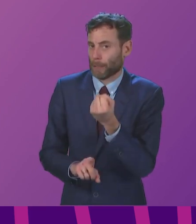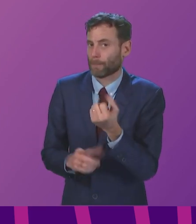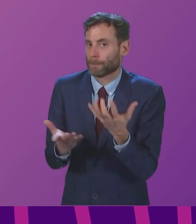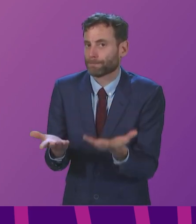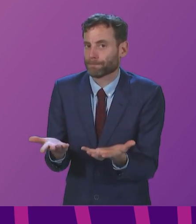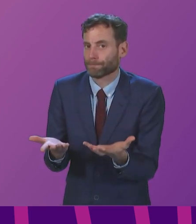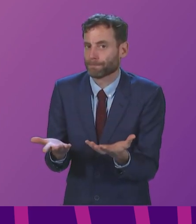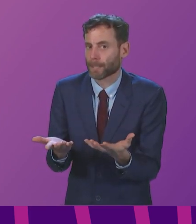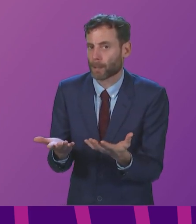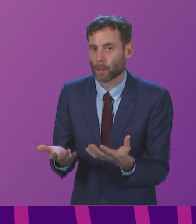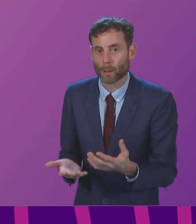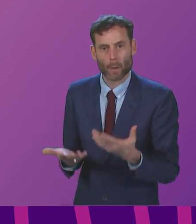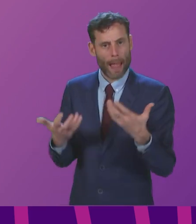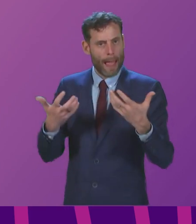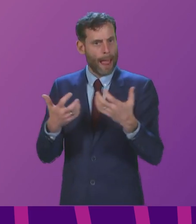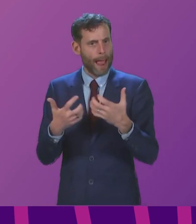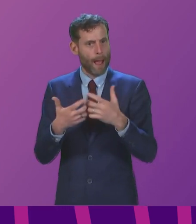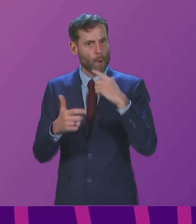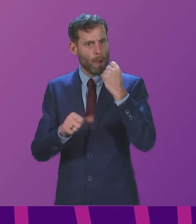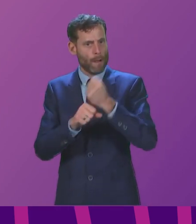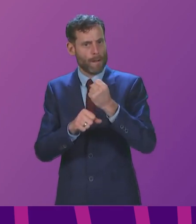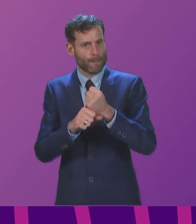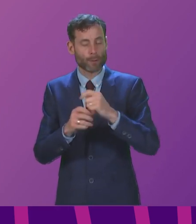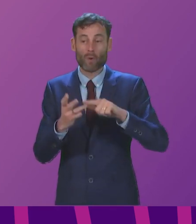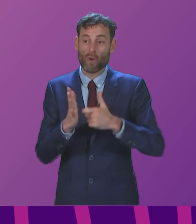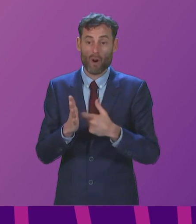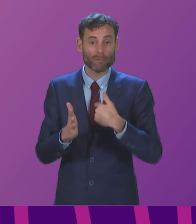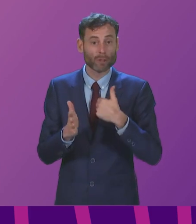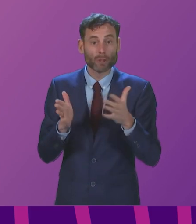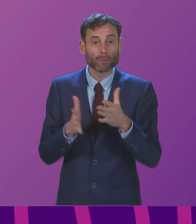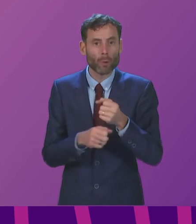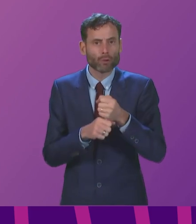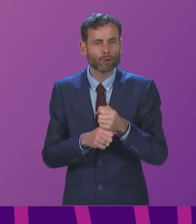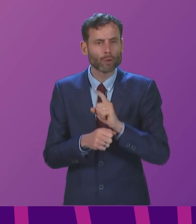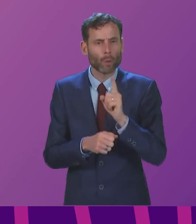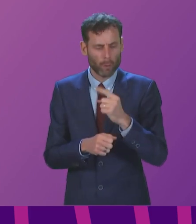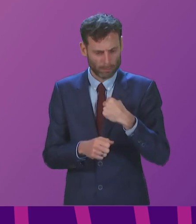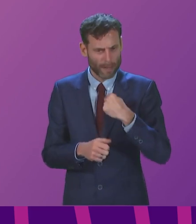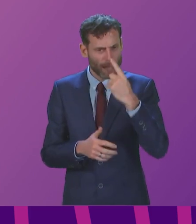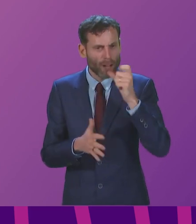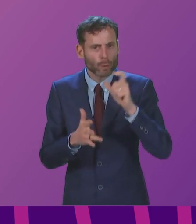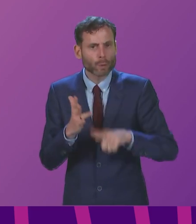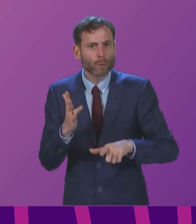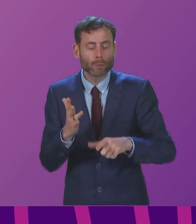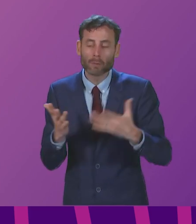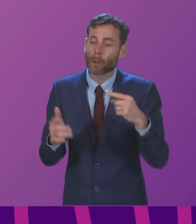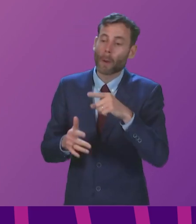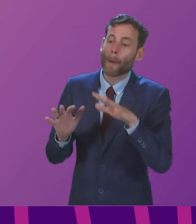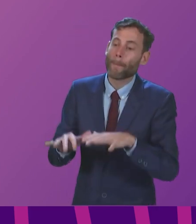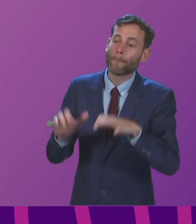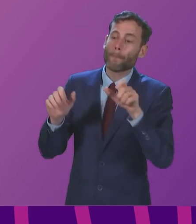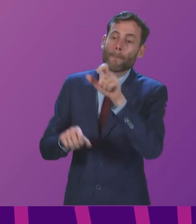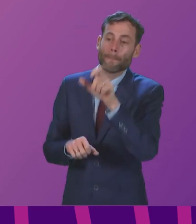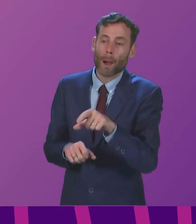What can a government or a little church do? What can a parliamentarian or a